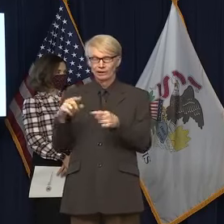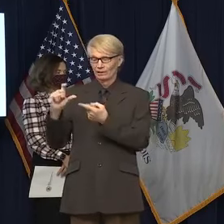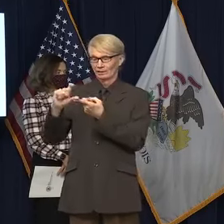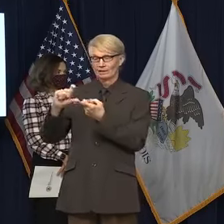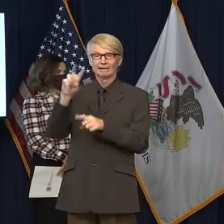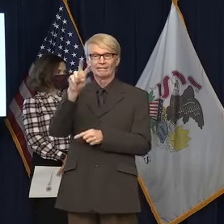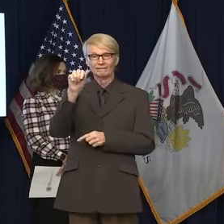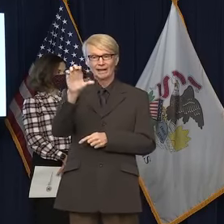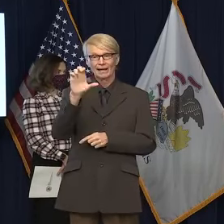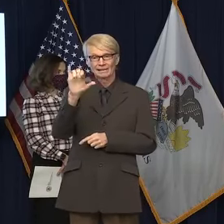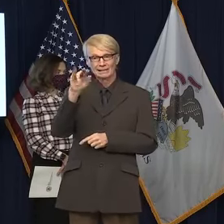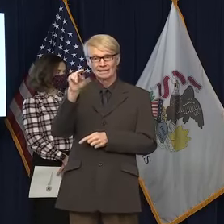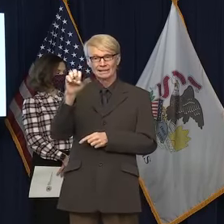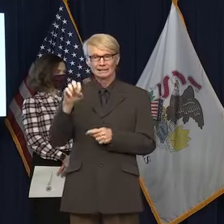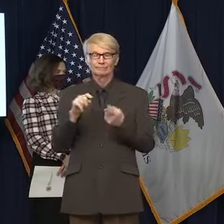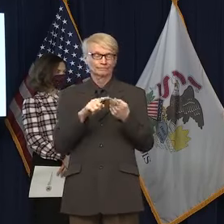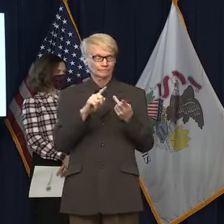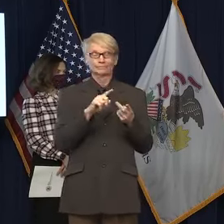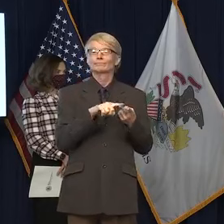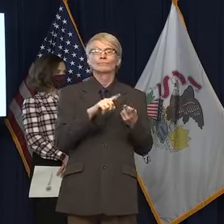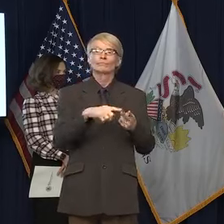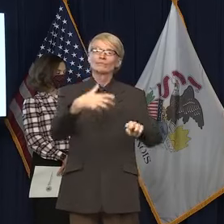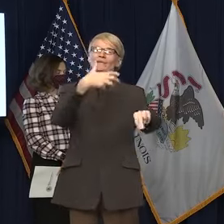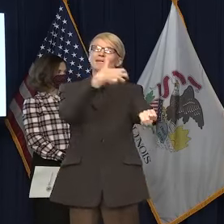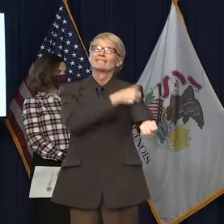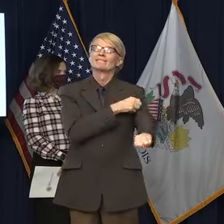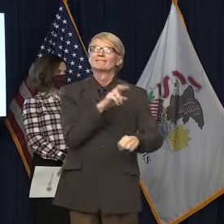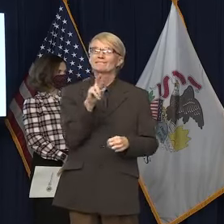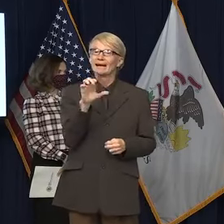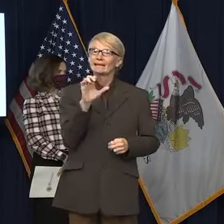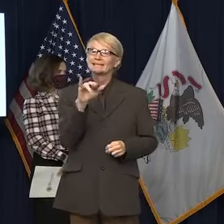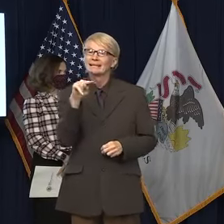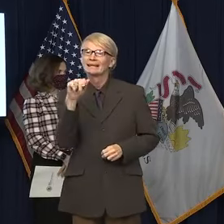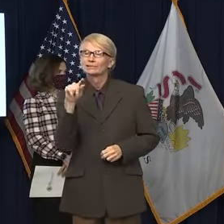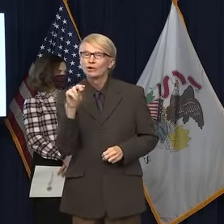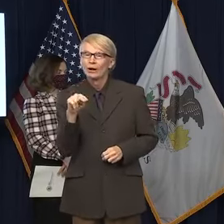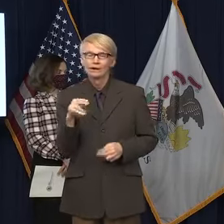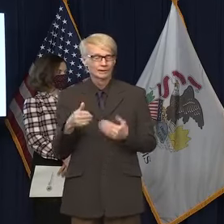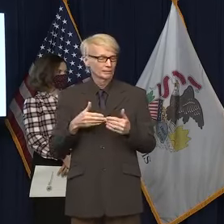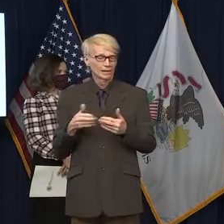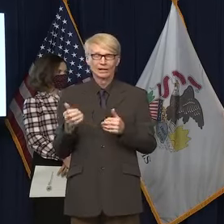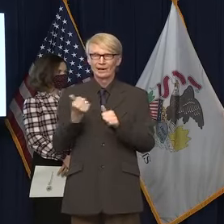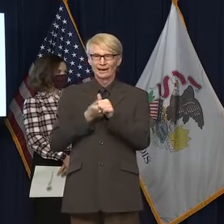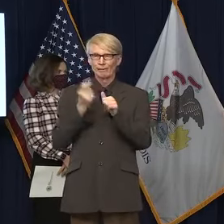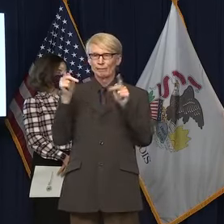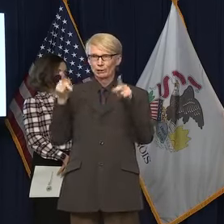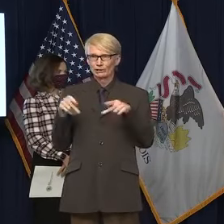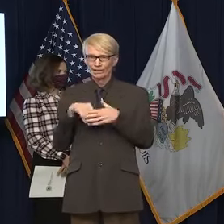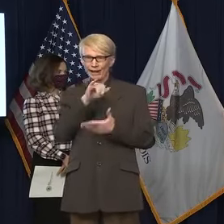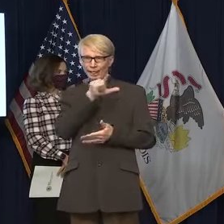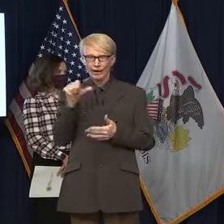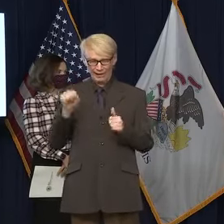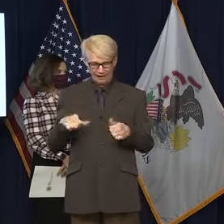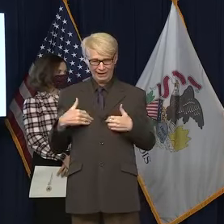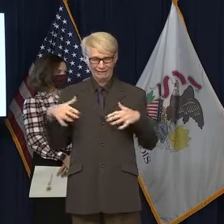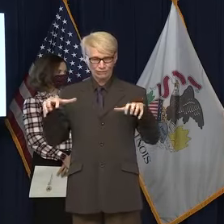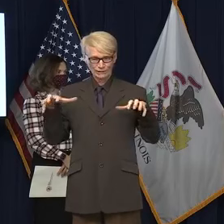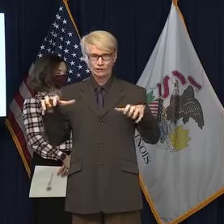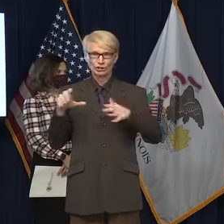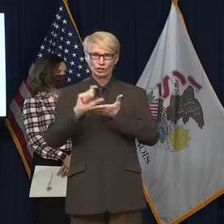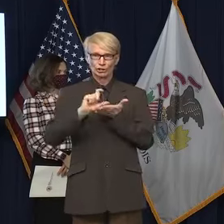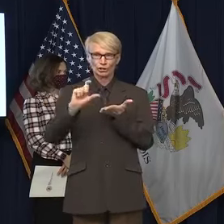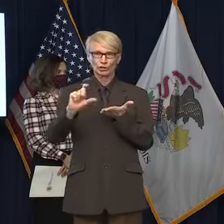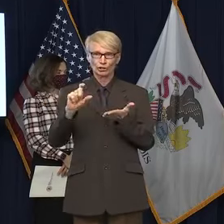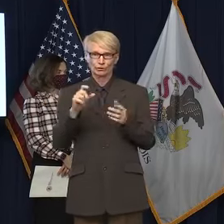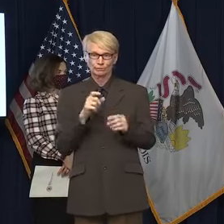vaccination. Even if we had doses in the ultra cold freezers for every individual in Illinois, if they don't come out of